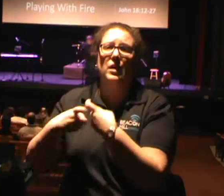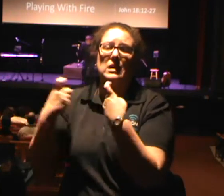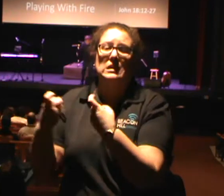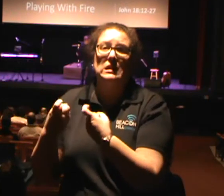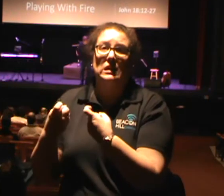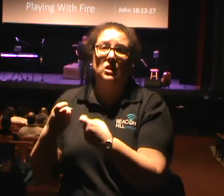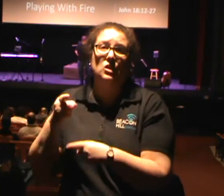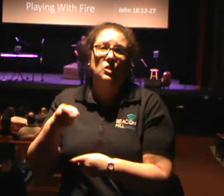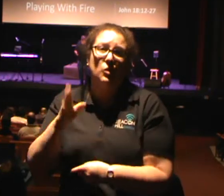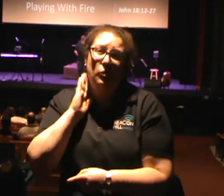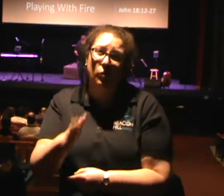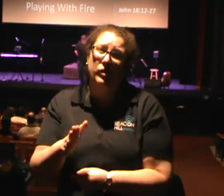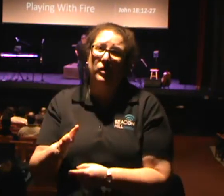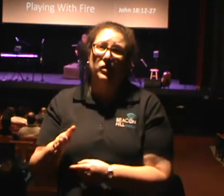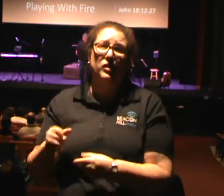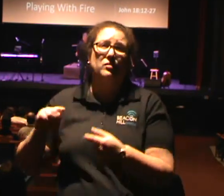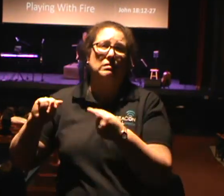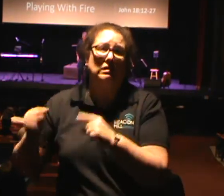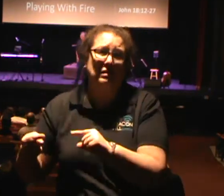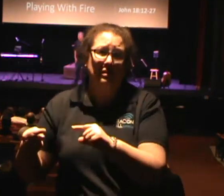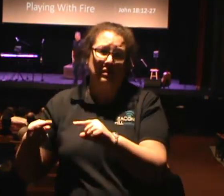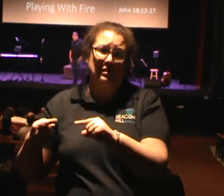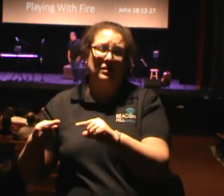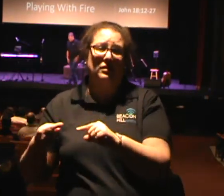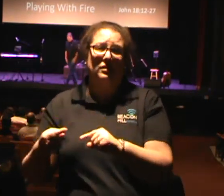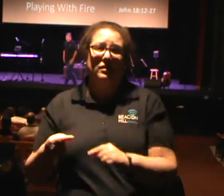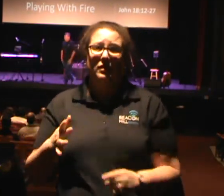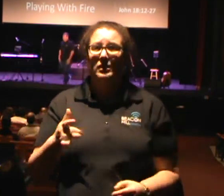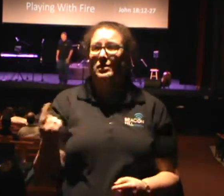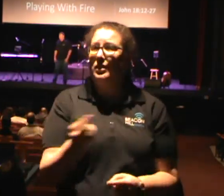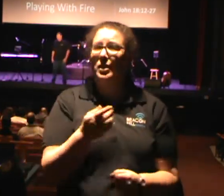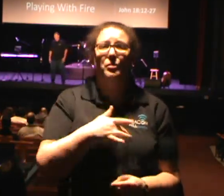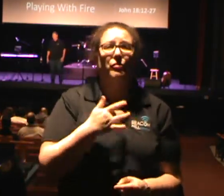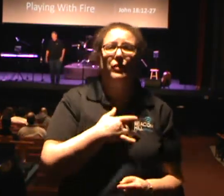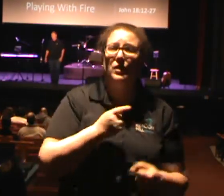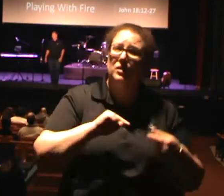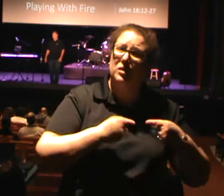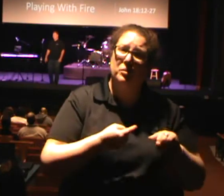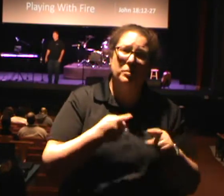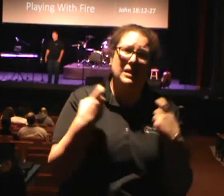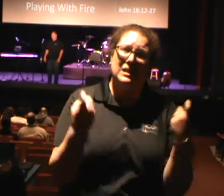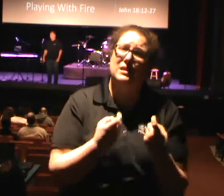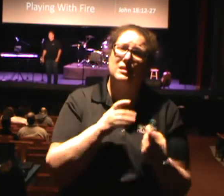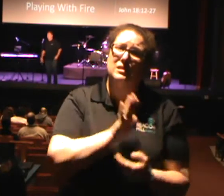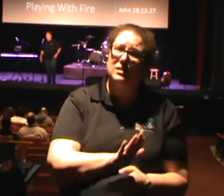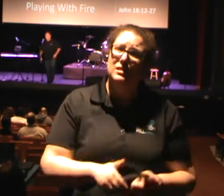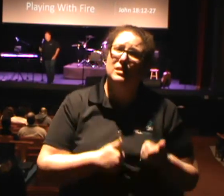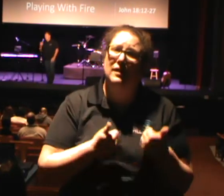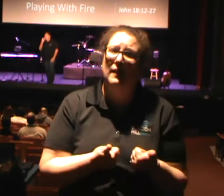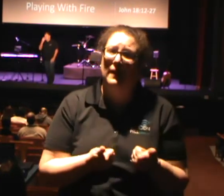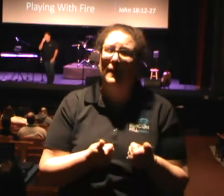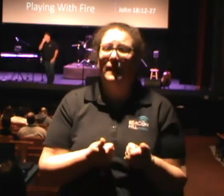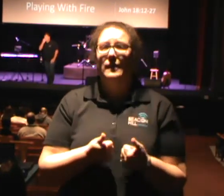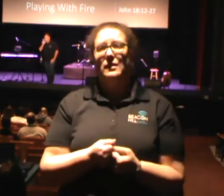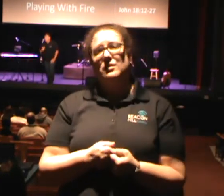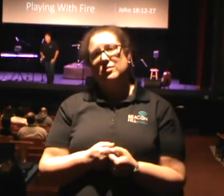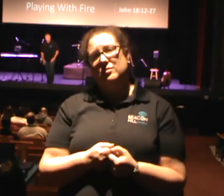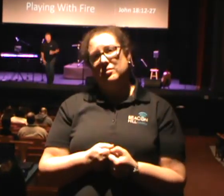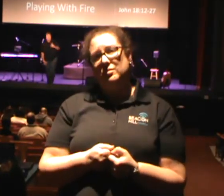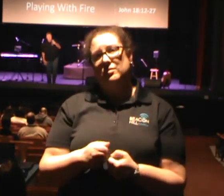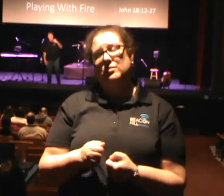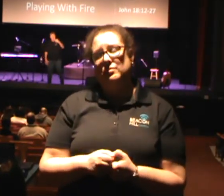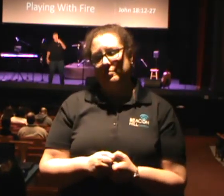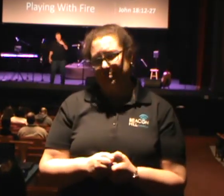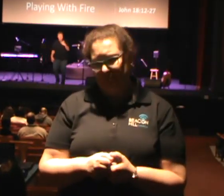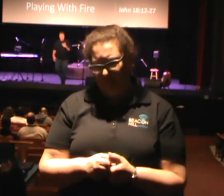going to get burnt. Church, has anyone felt the pain of sin in their life? Have you felt the pain of